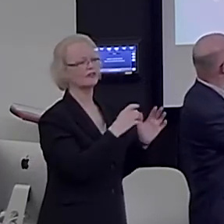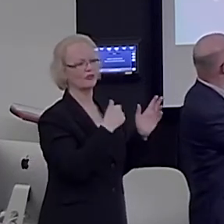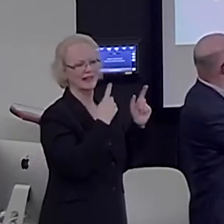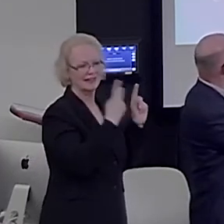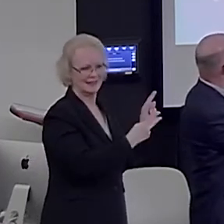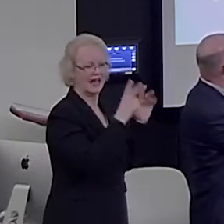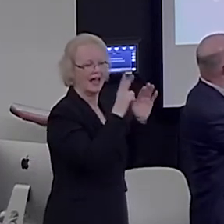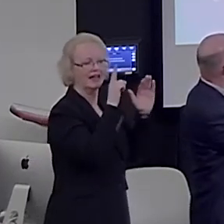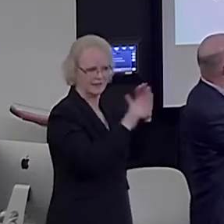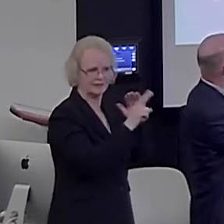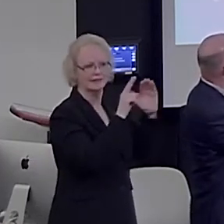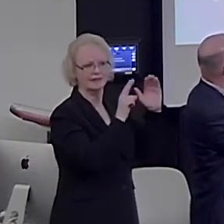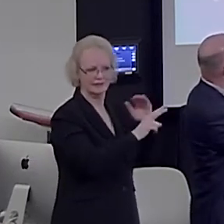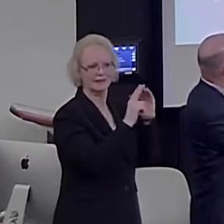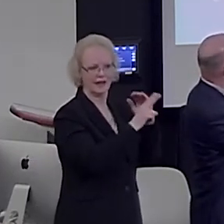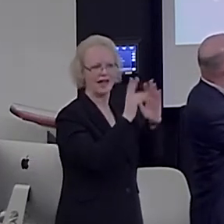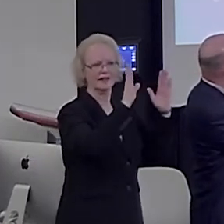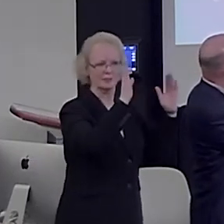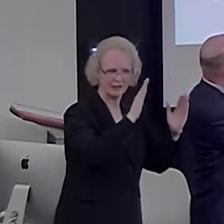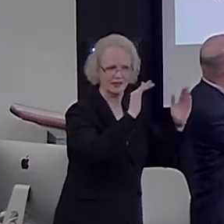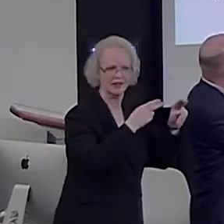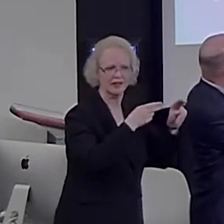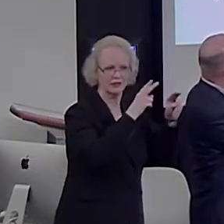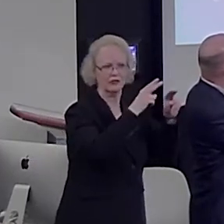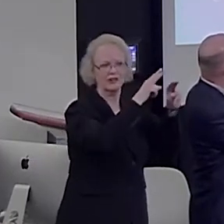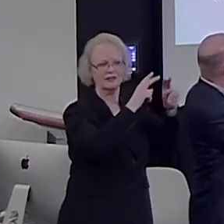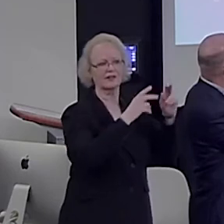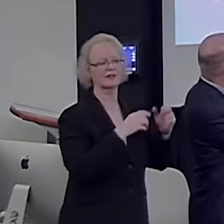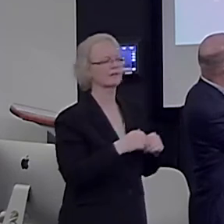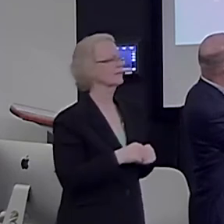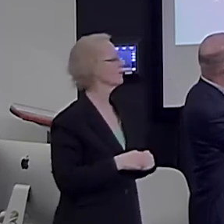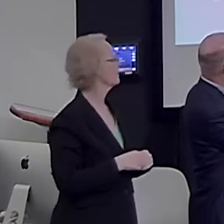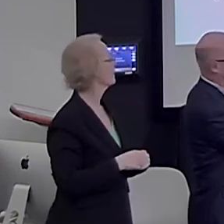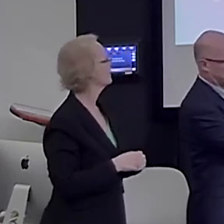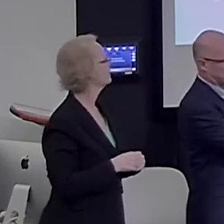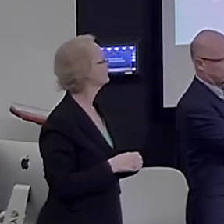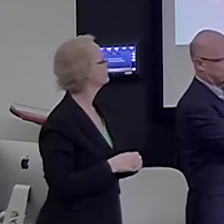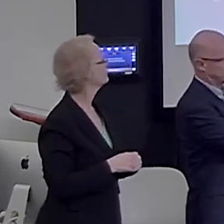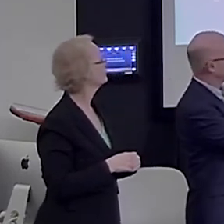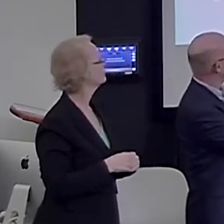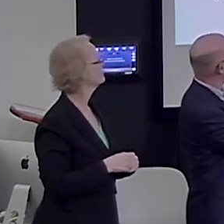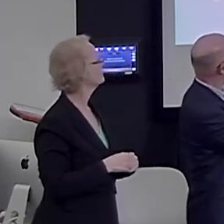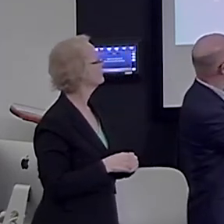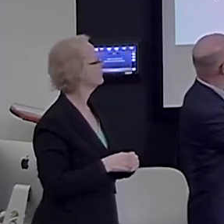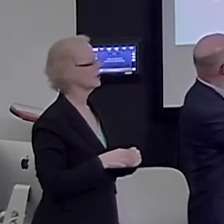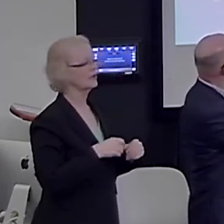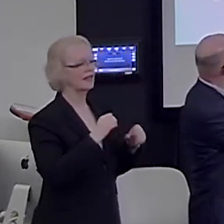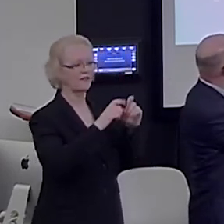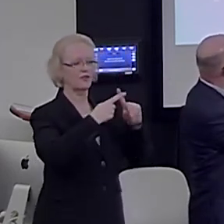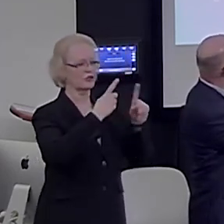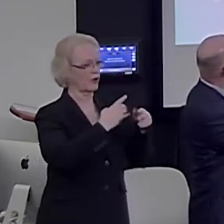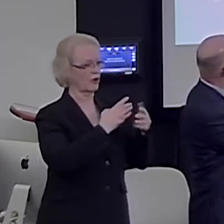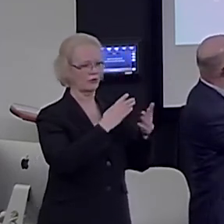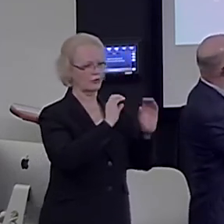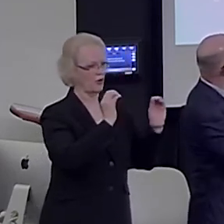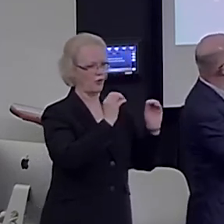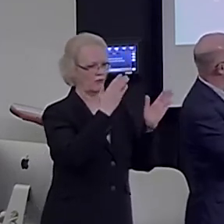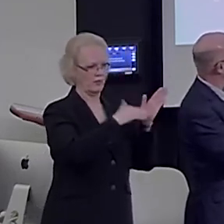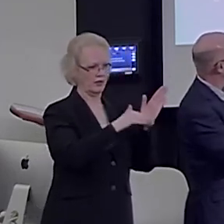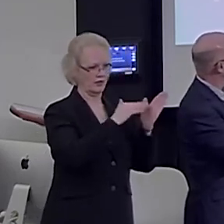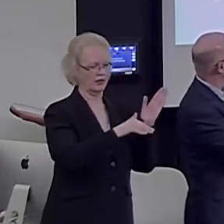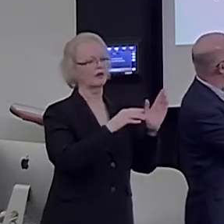can see the anticipations building up and but also already starting in the first part where there's been no repeat better than